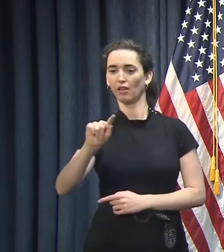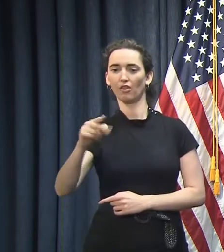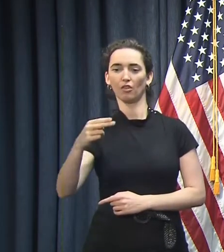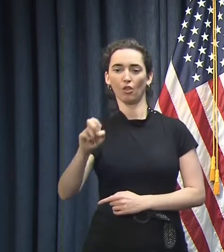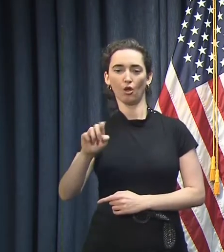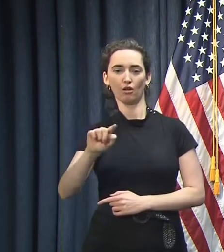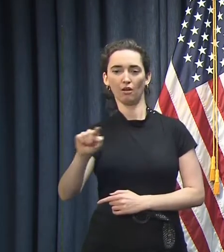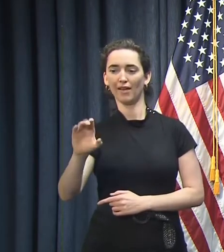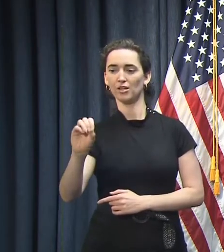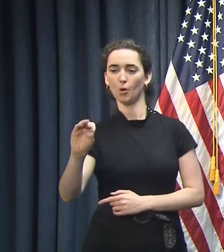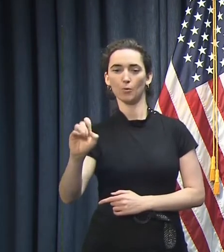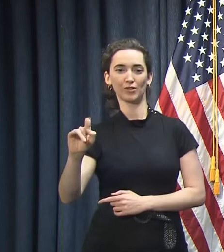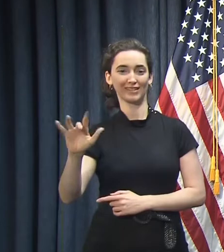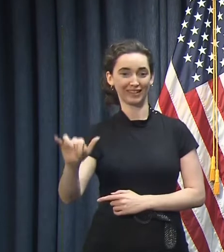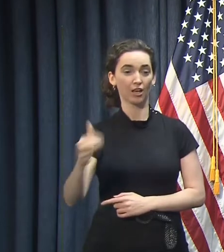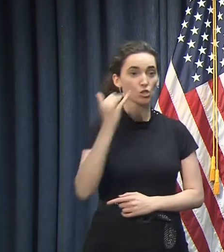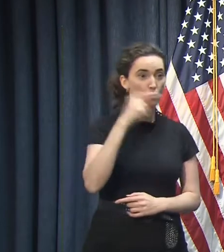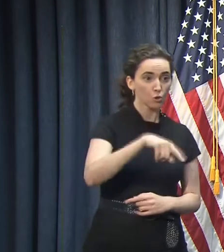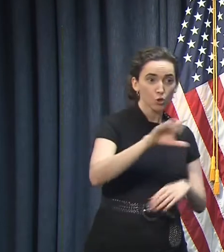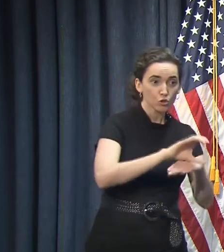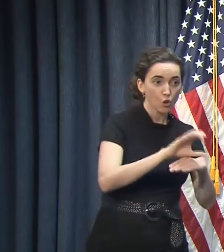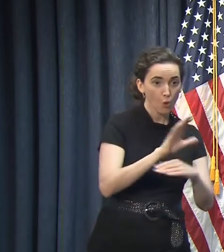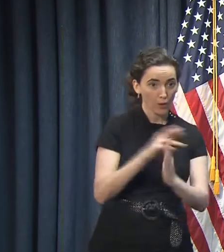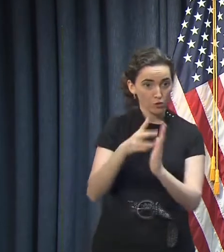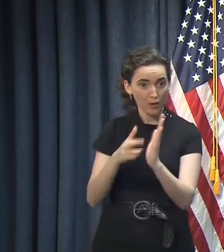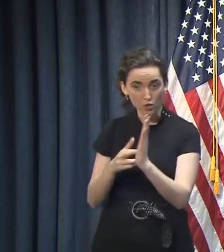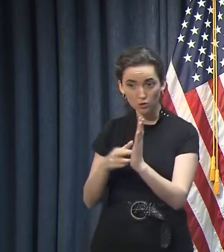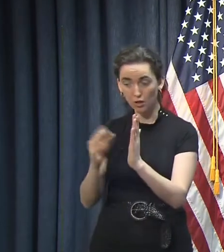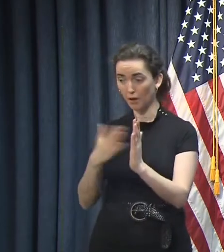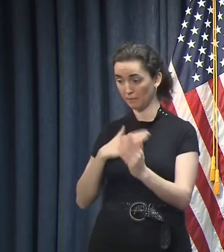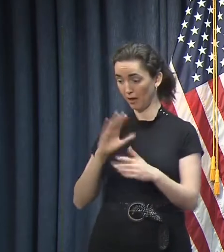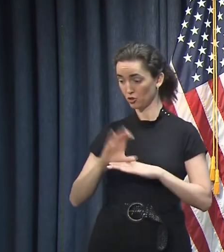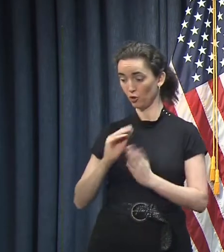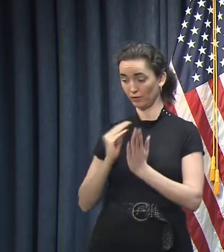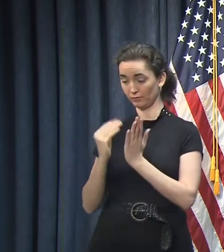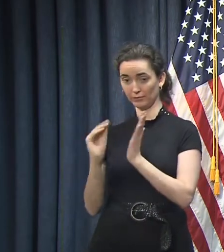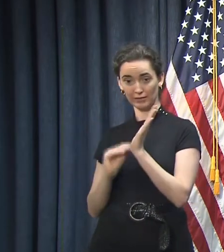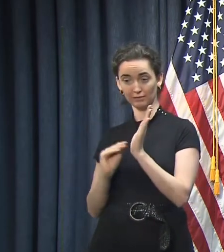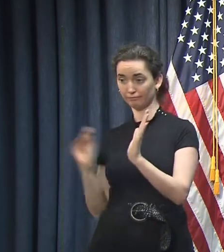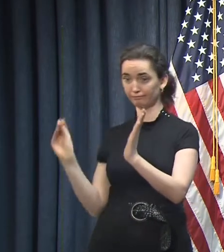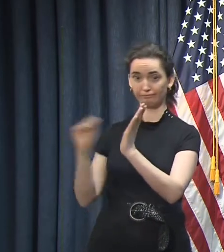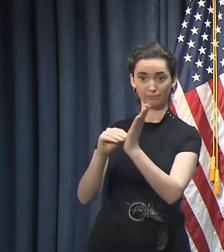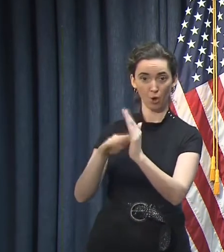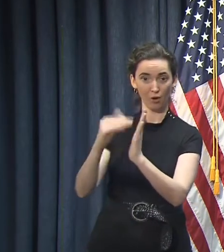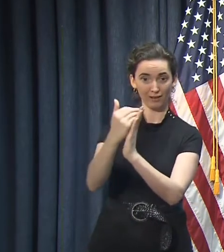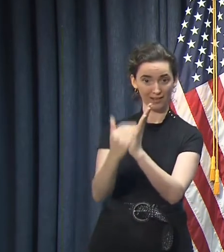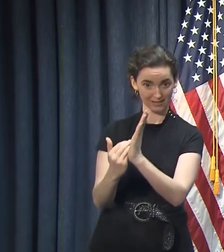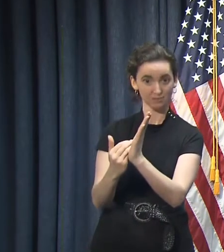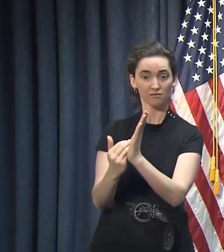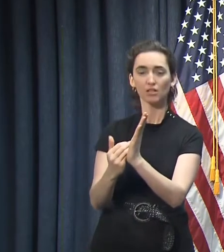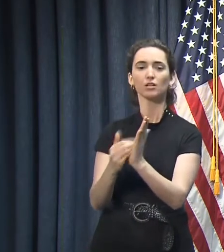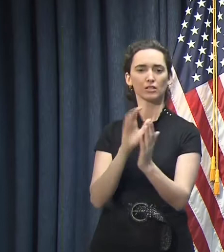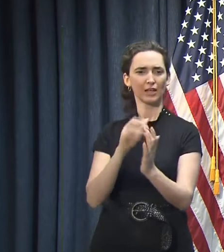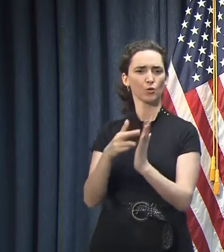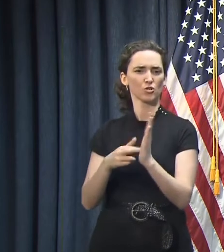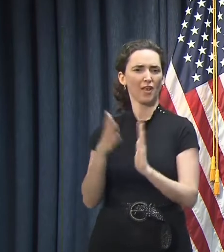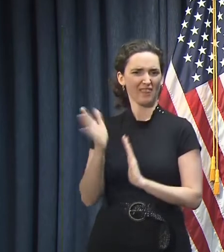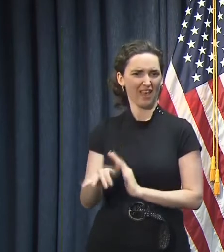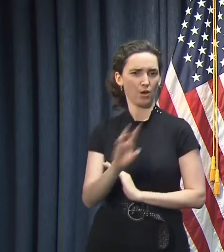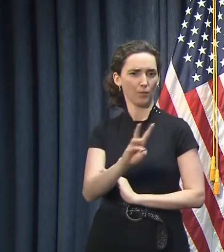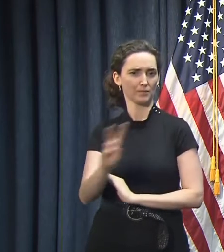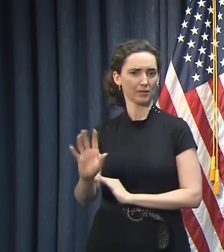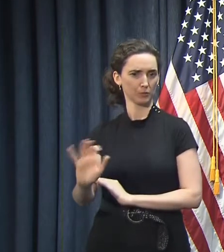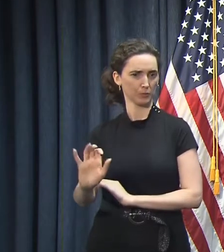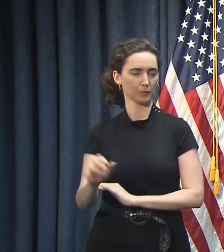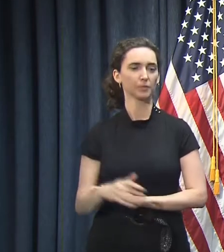and they want individuals to be able to find where they can find their services. And